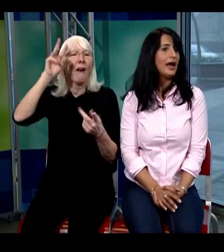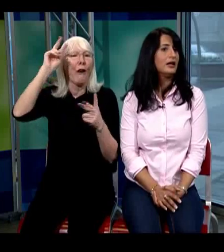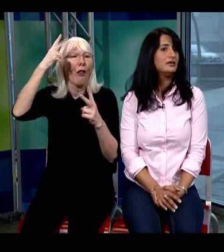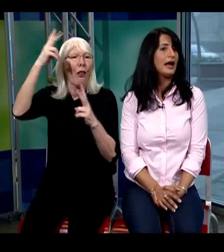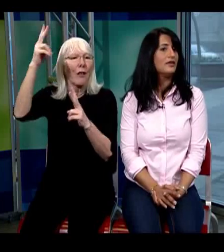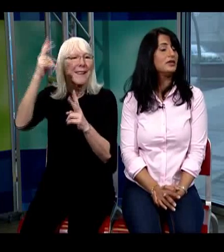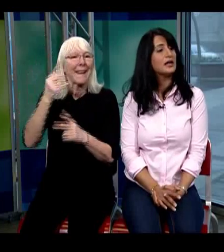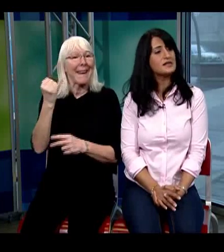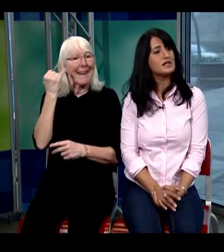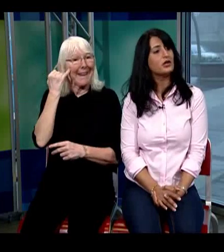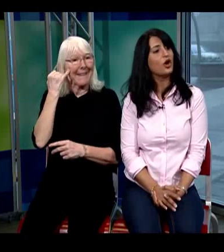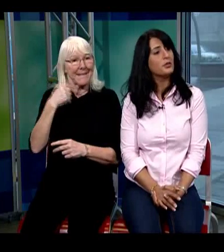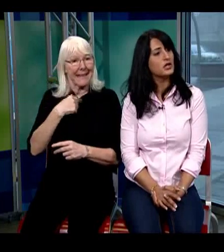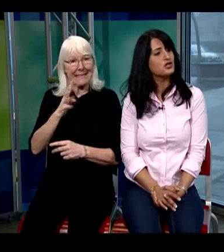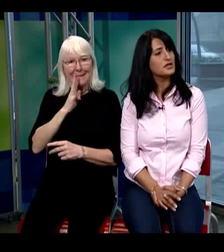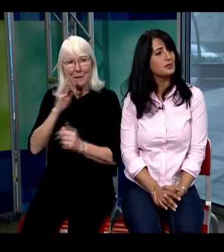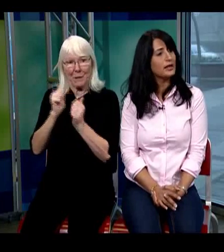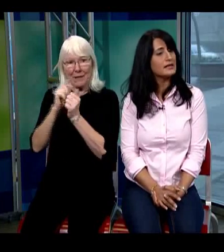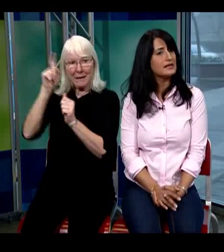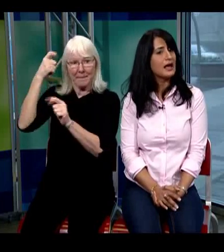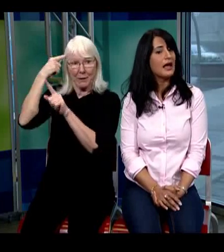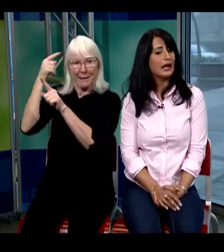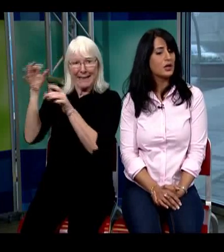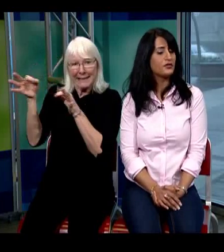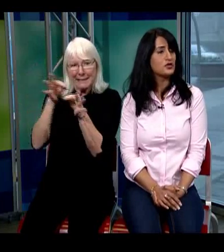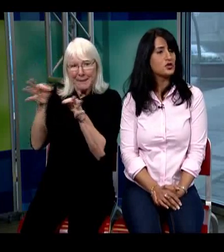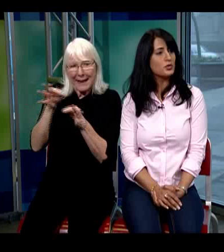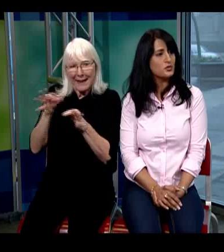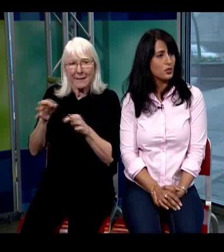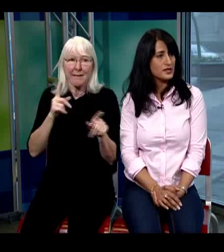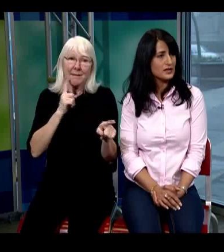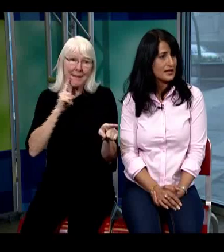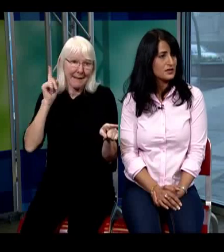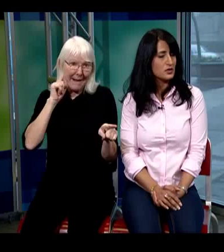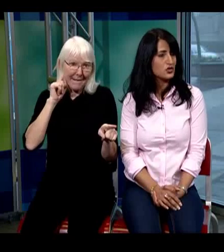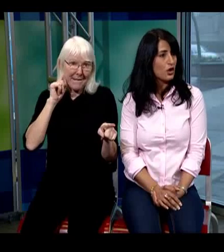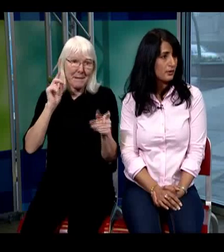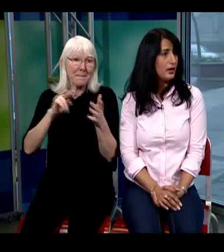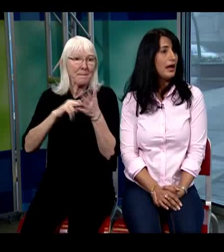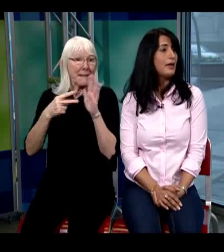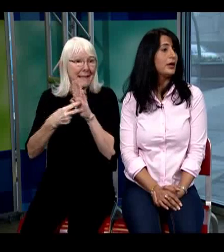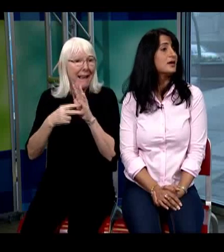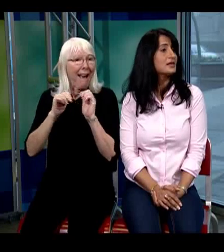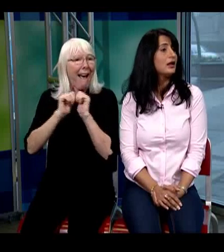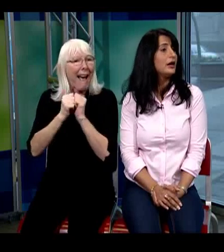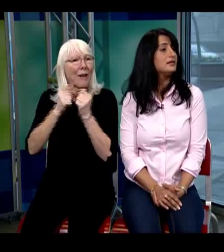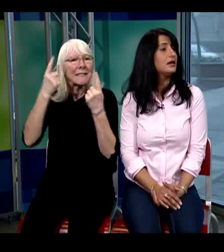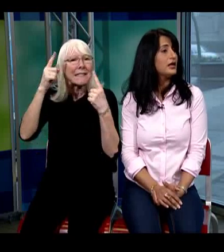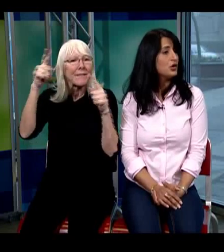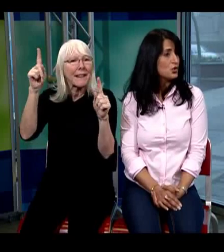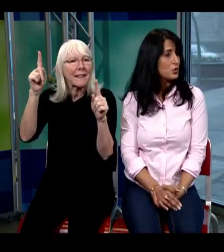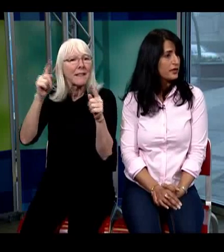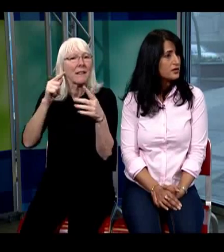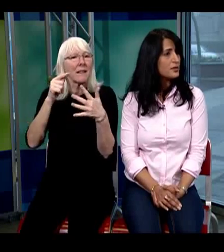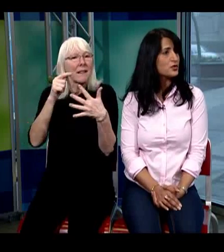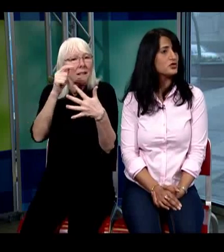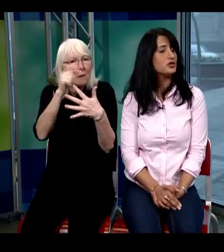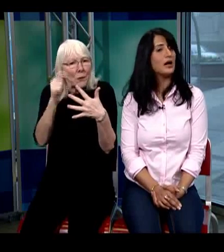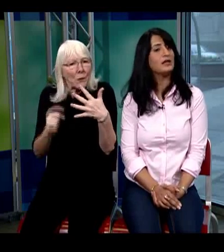and having the necessary accommodations in place allows for so much more success on the job because the client knows what they're supposed to do and